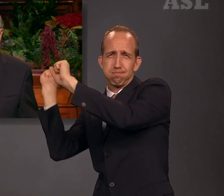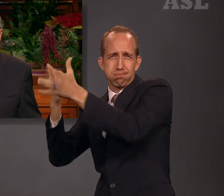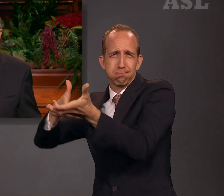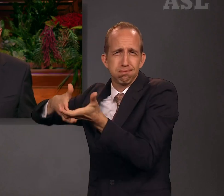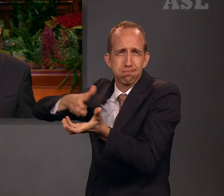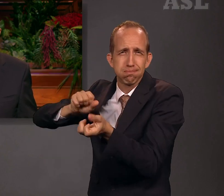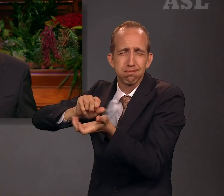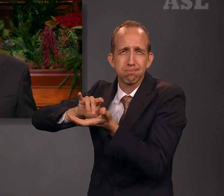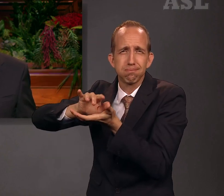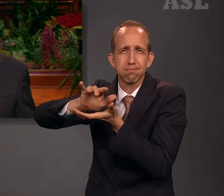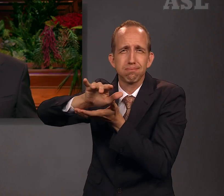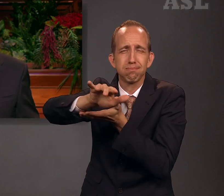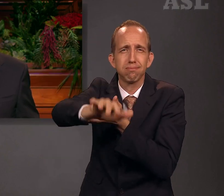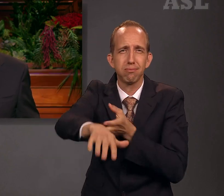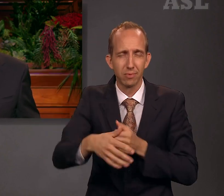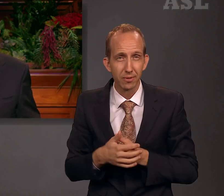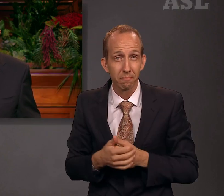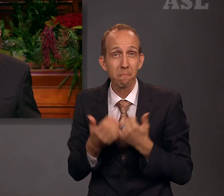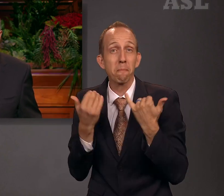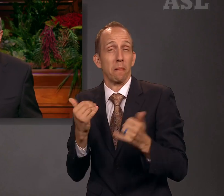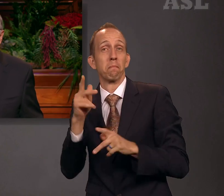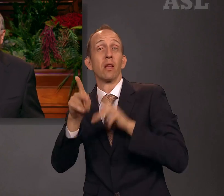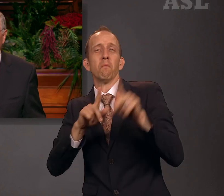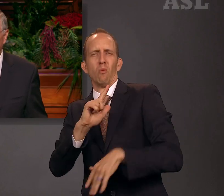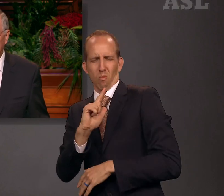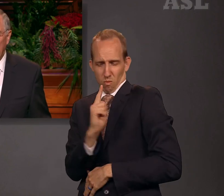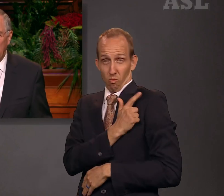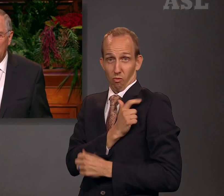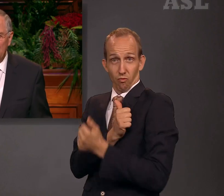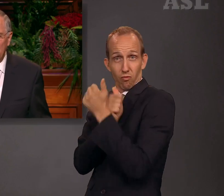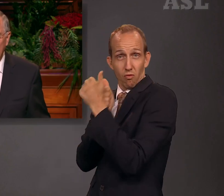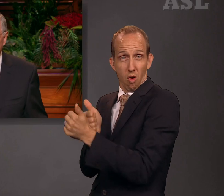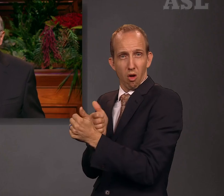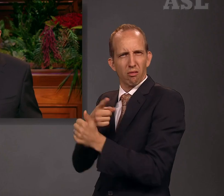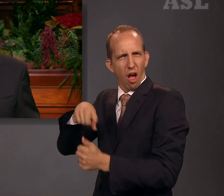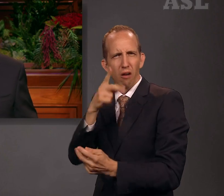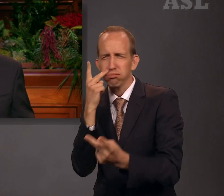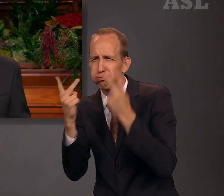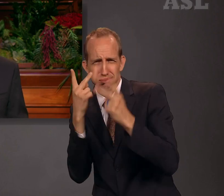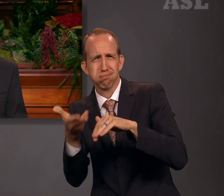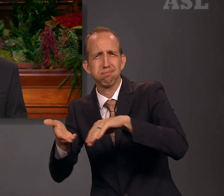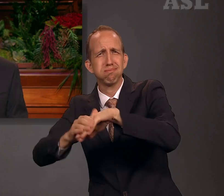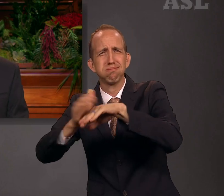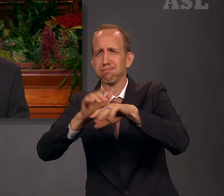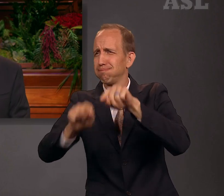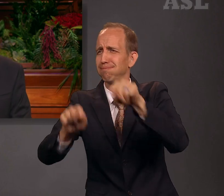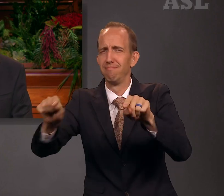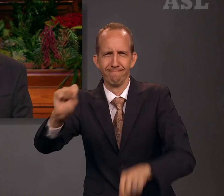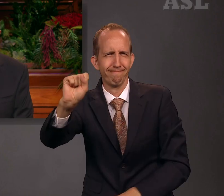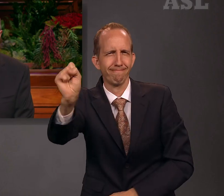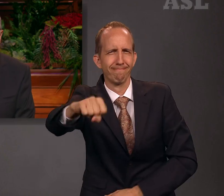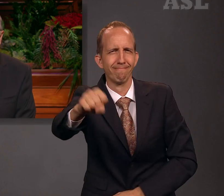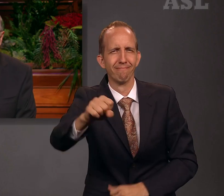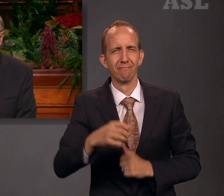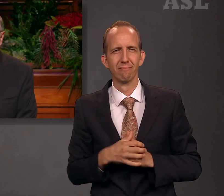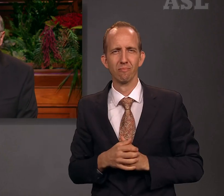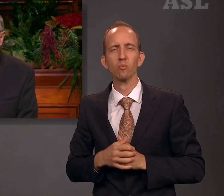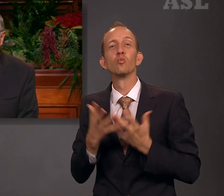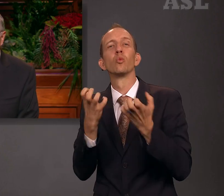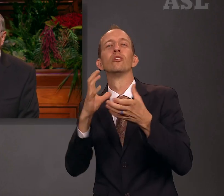has been realized by devoted disciples across the world. Brother Lowry Ahola from the eastern